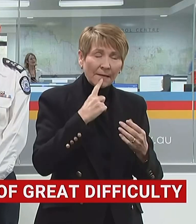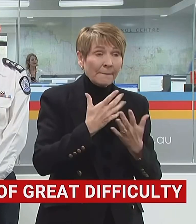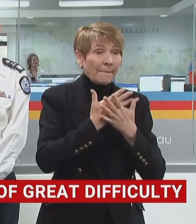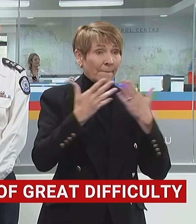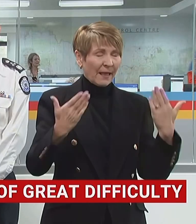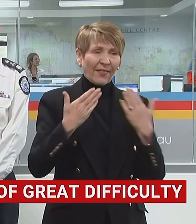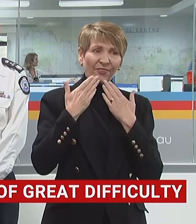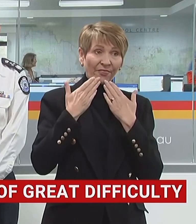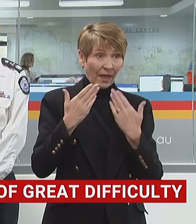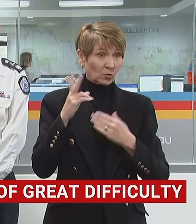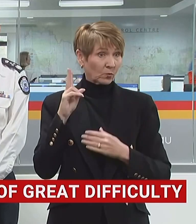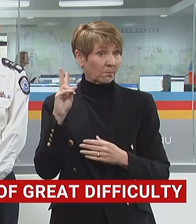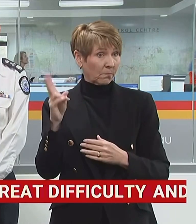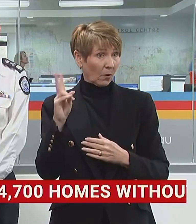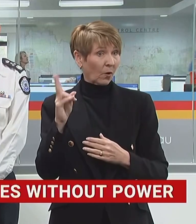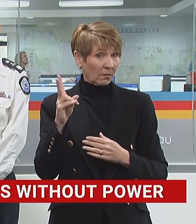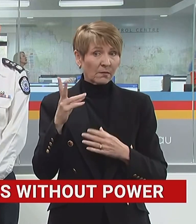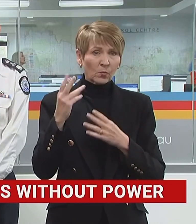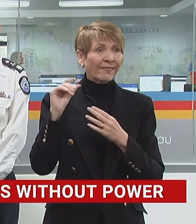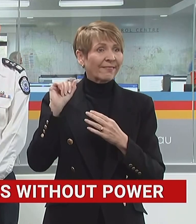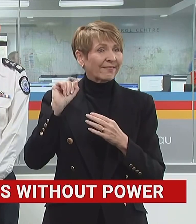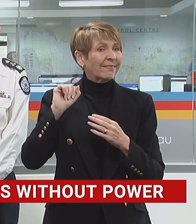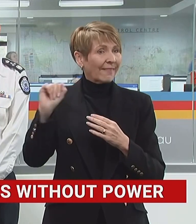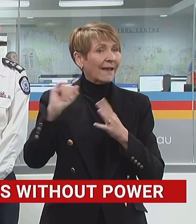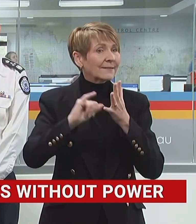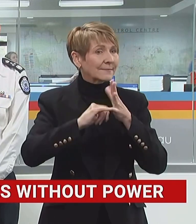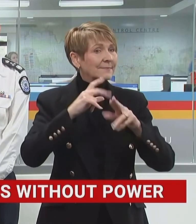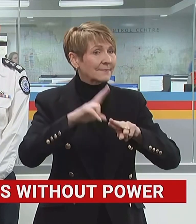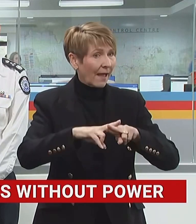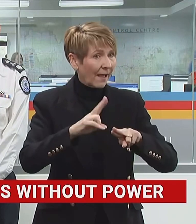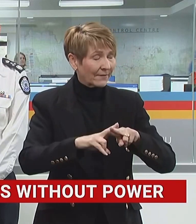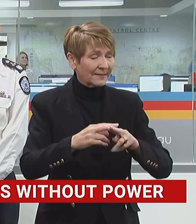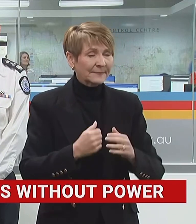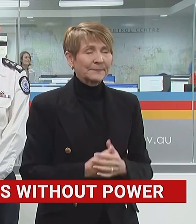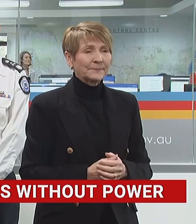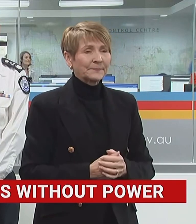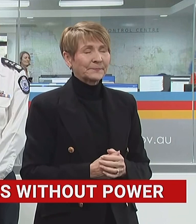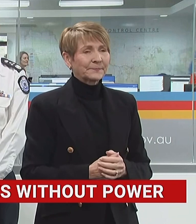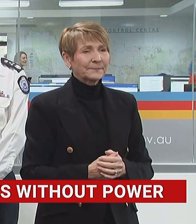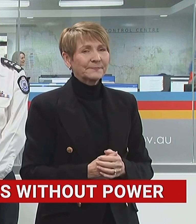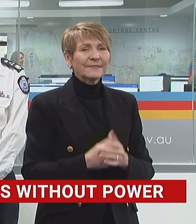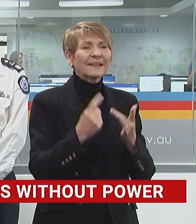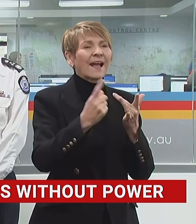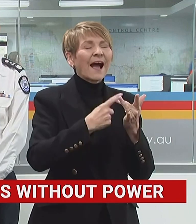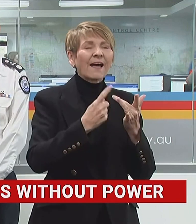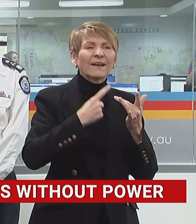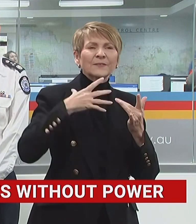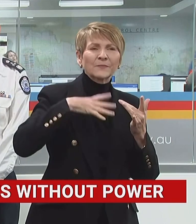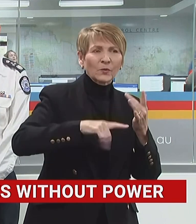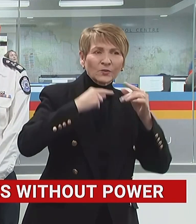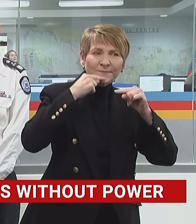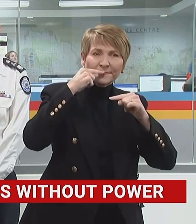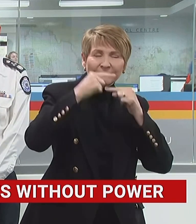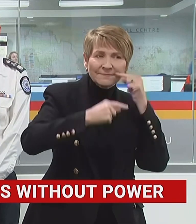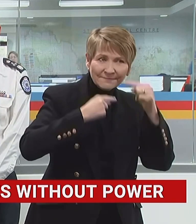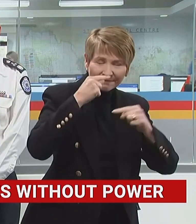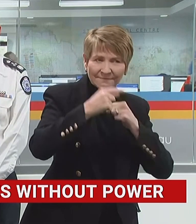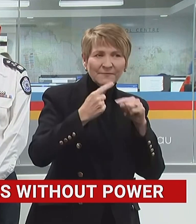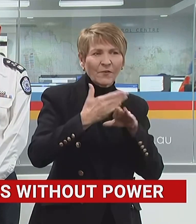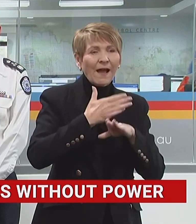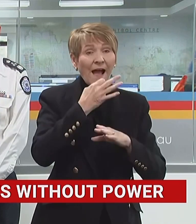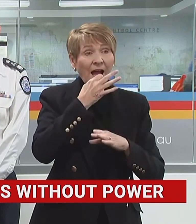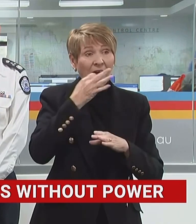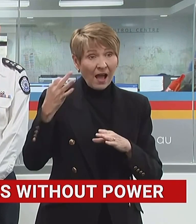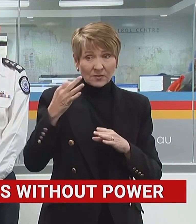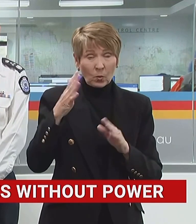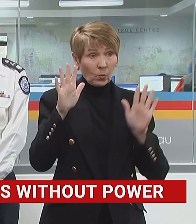That's probably enough from me at this point. Sorry, should just finally, before I ask Diana from the Bureau